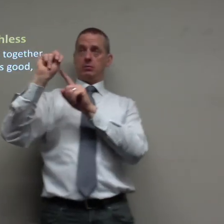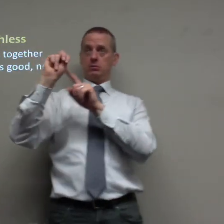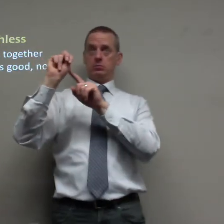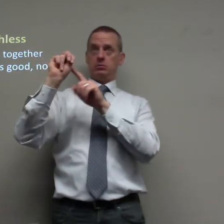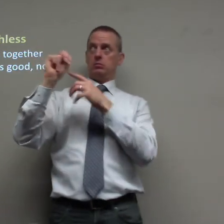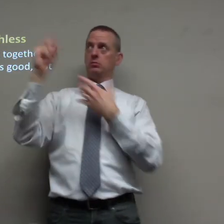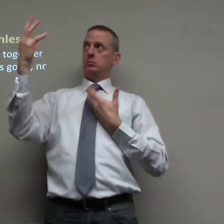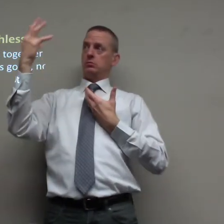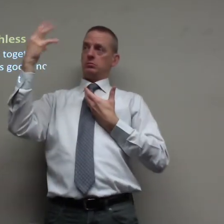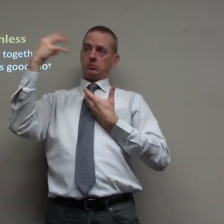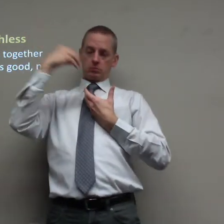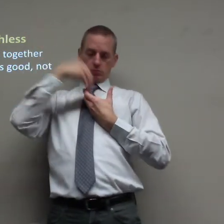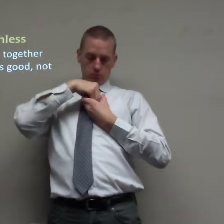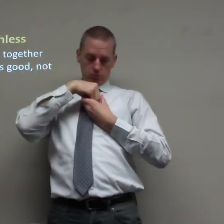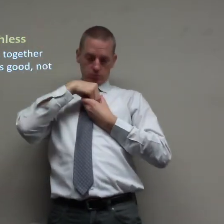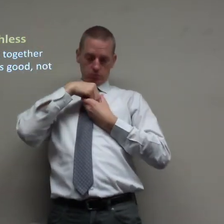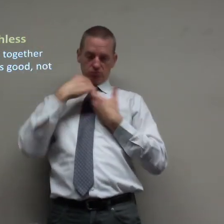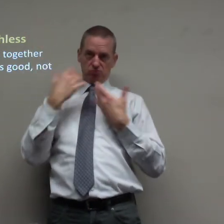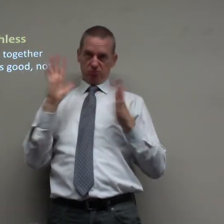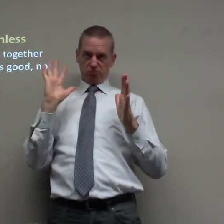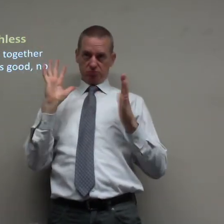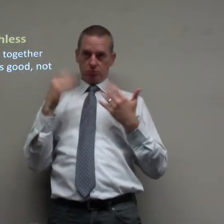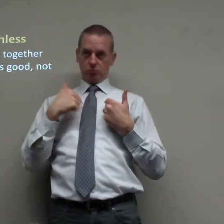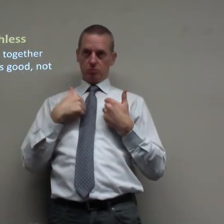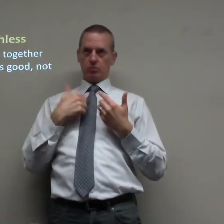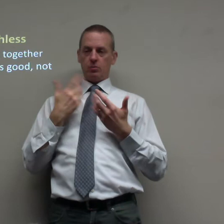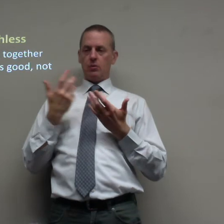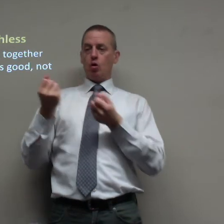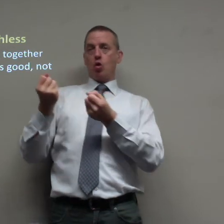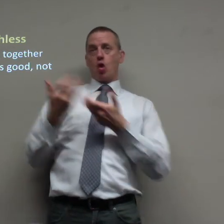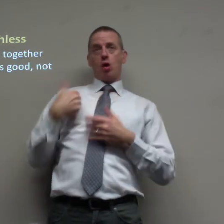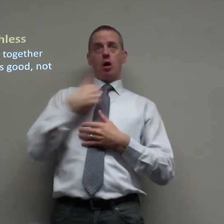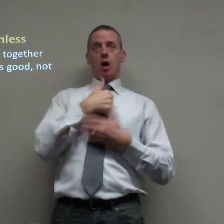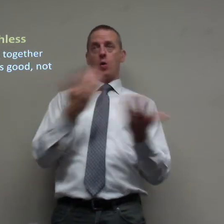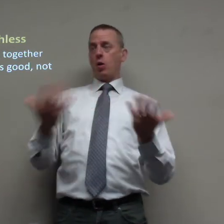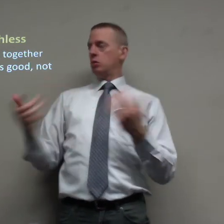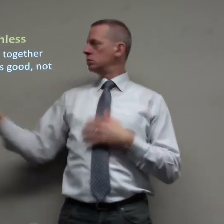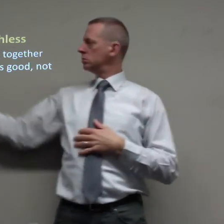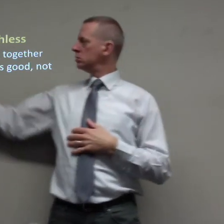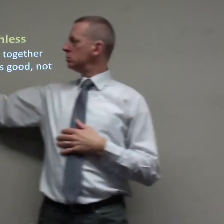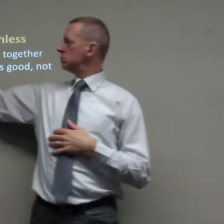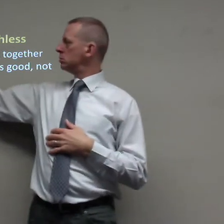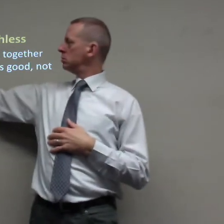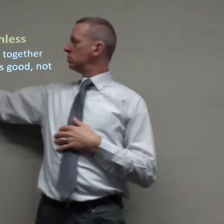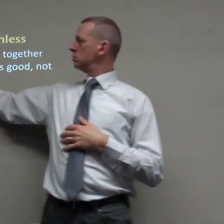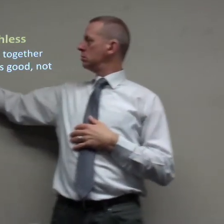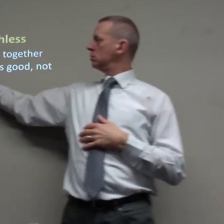sin once it becomes a part of us causes us to turn aside